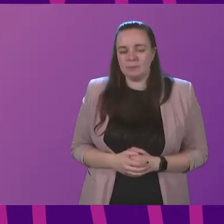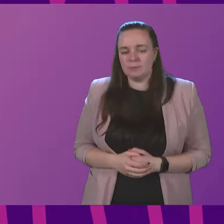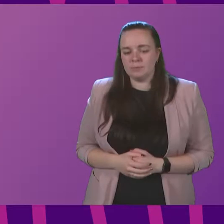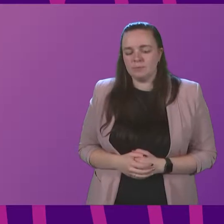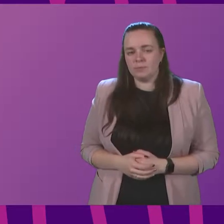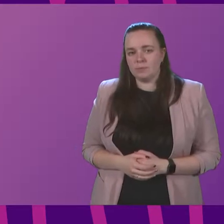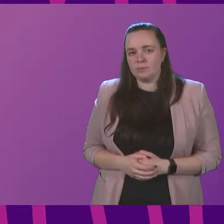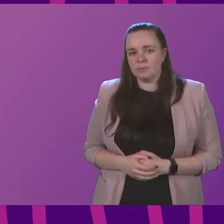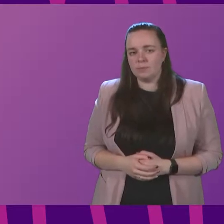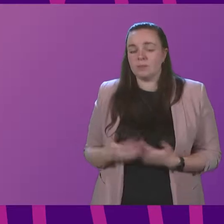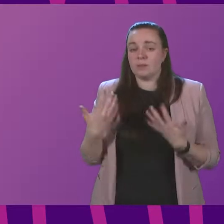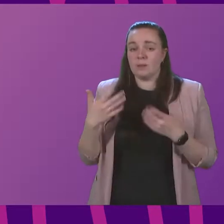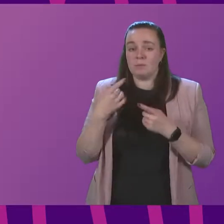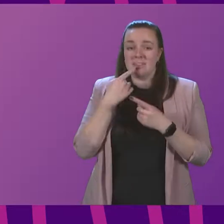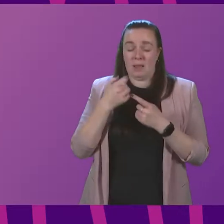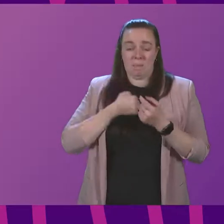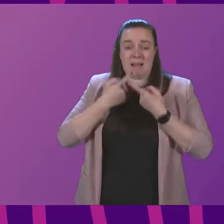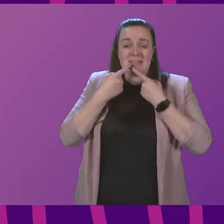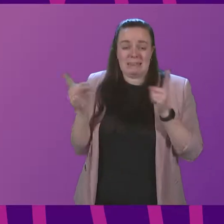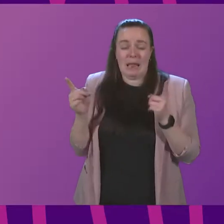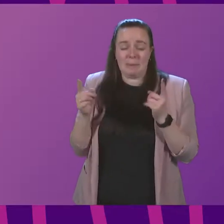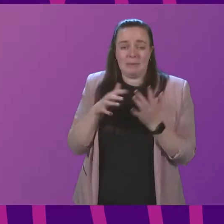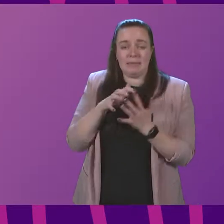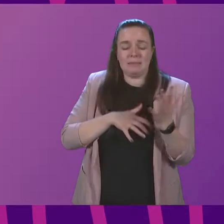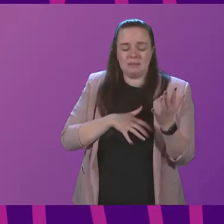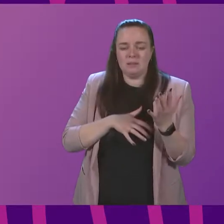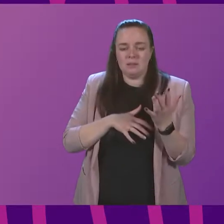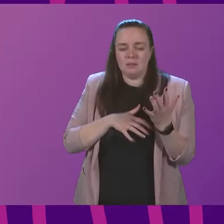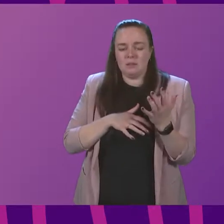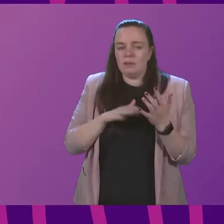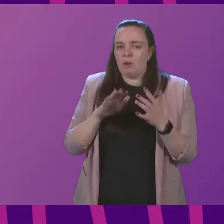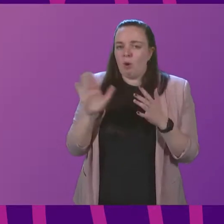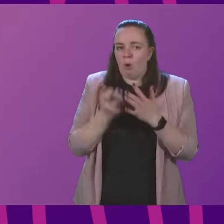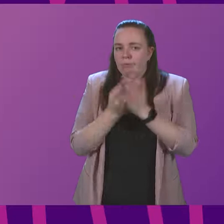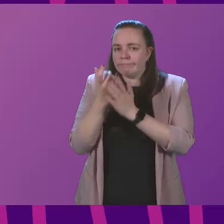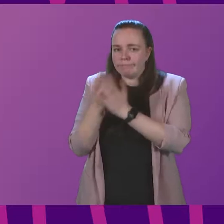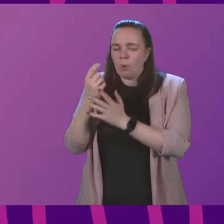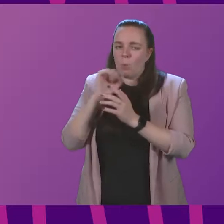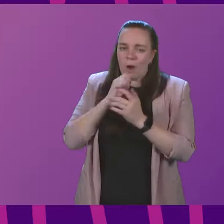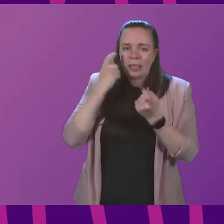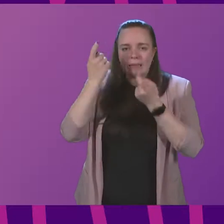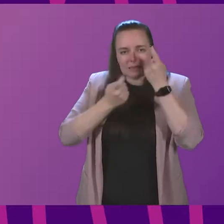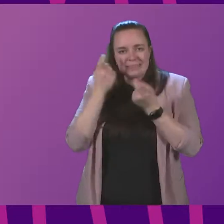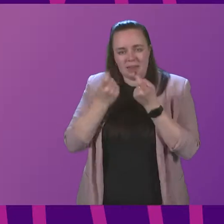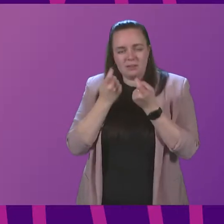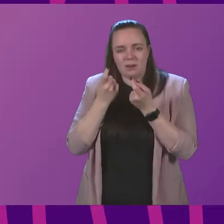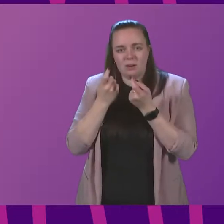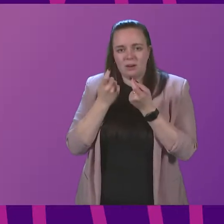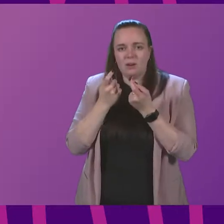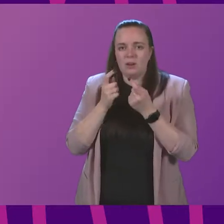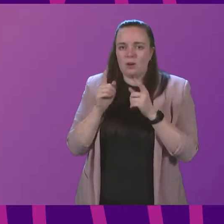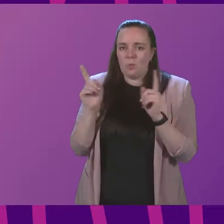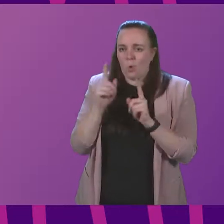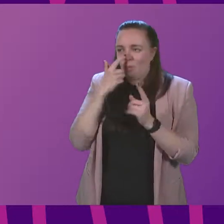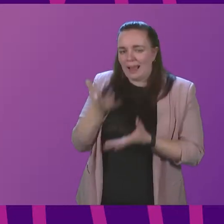I indicated in my statement as we do in all of these incidents we will consider the lessons